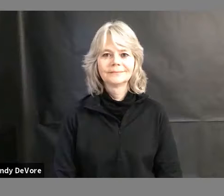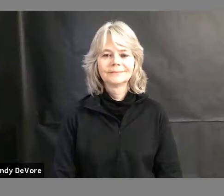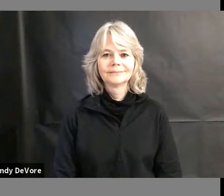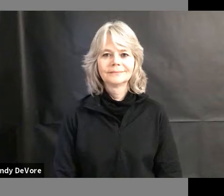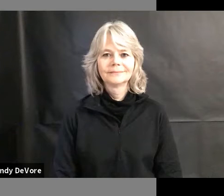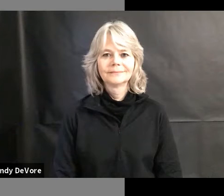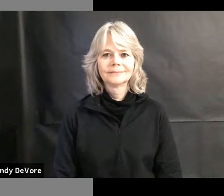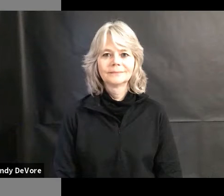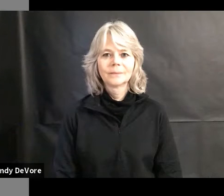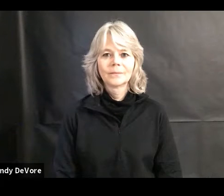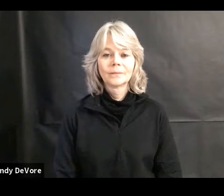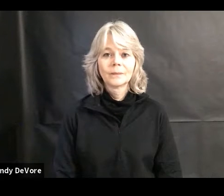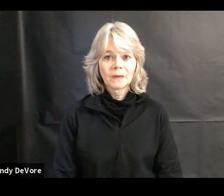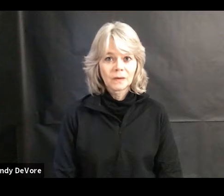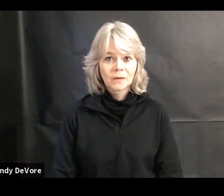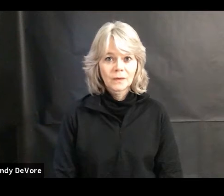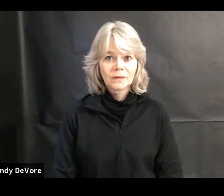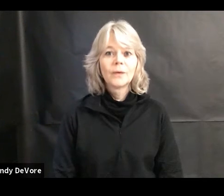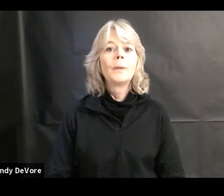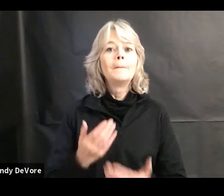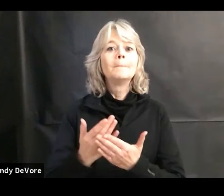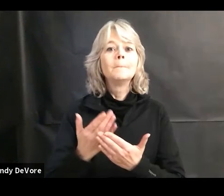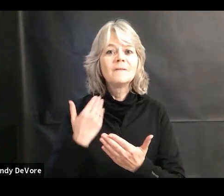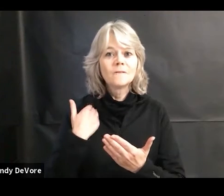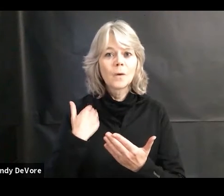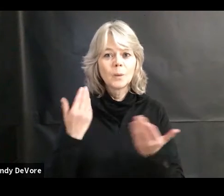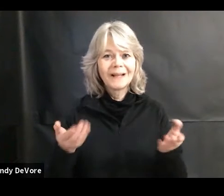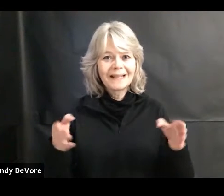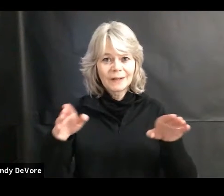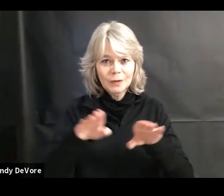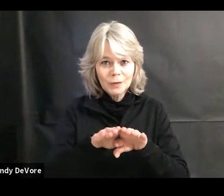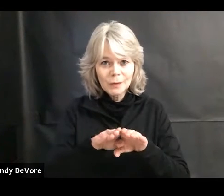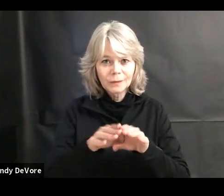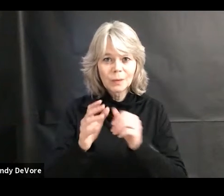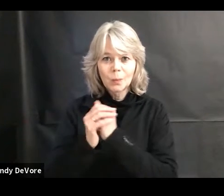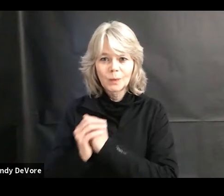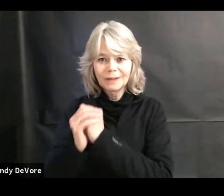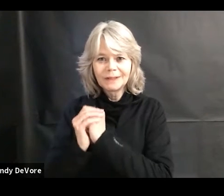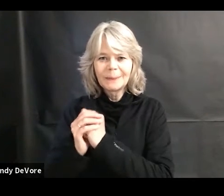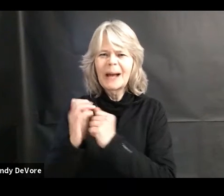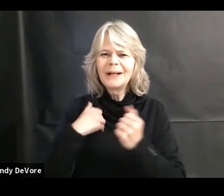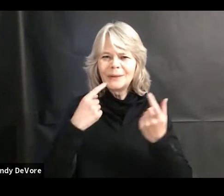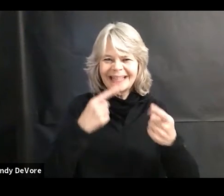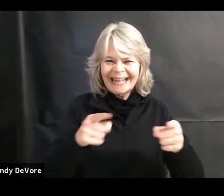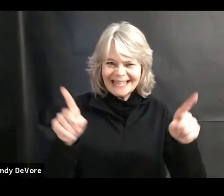Before we go from worship, I want to make an announcement. know this is a little bit different than what I've been doing